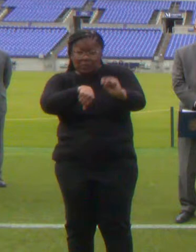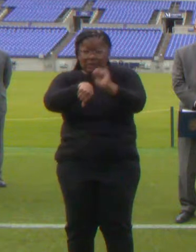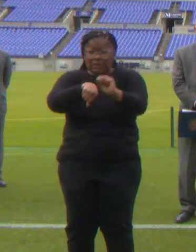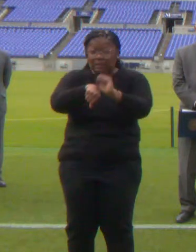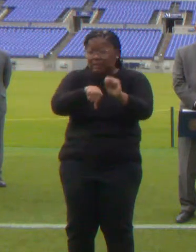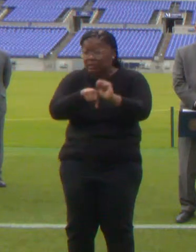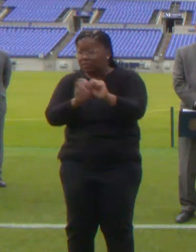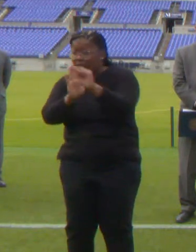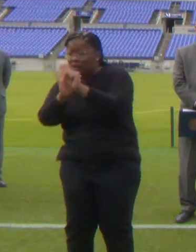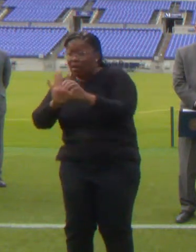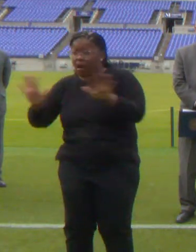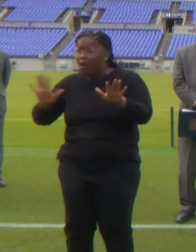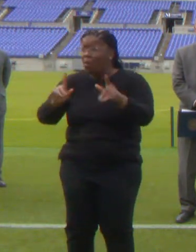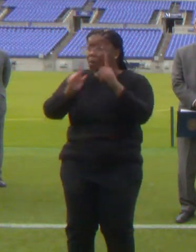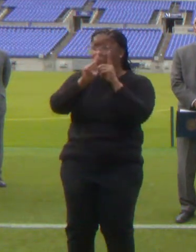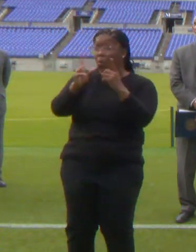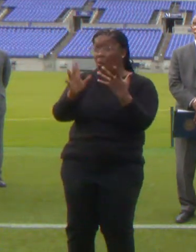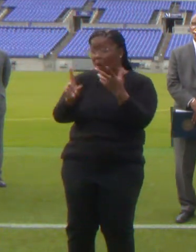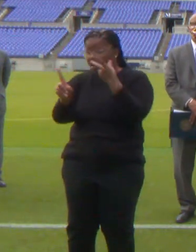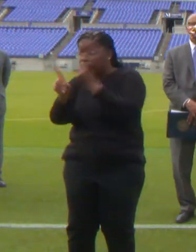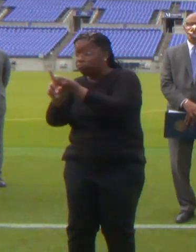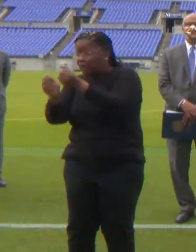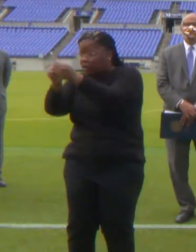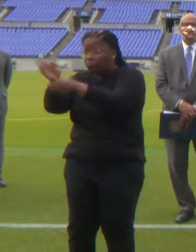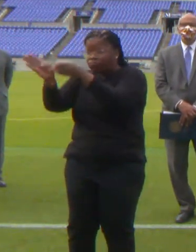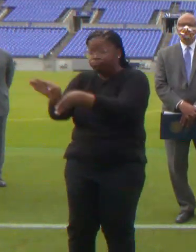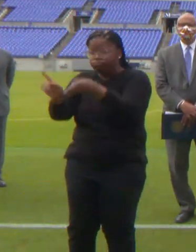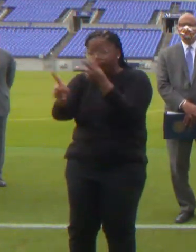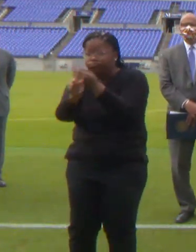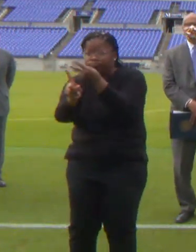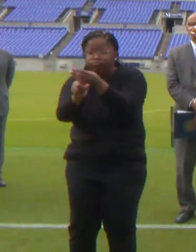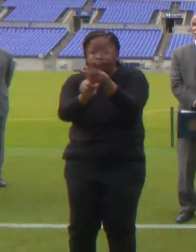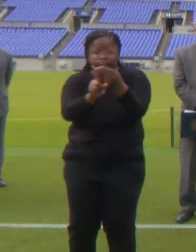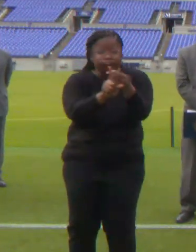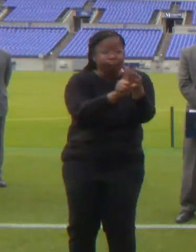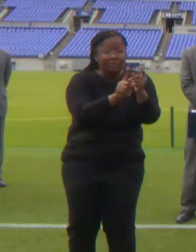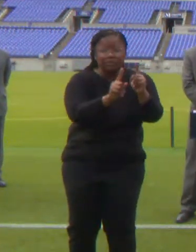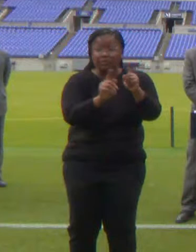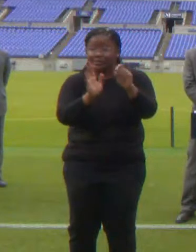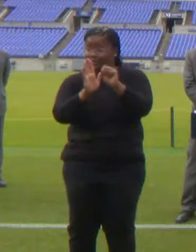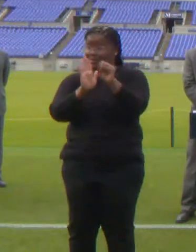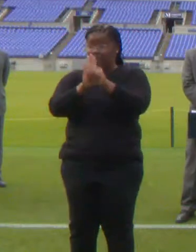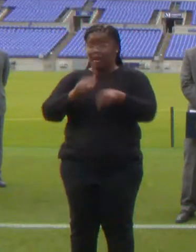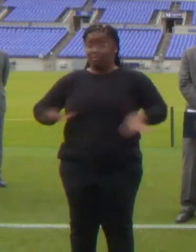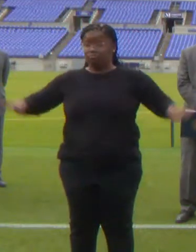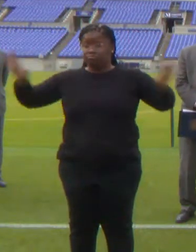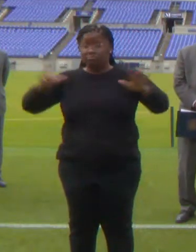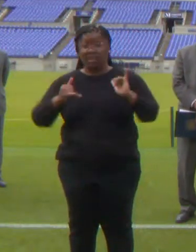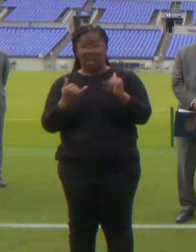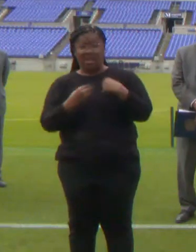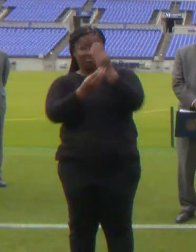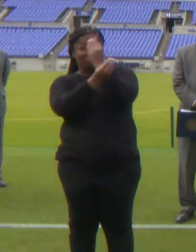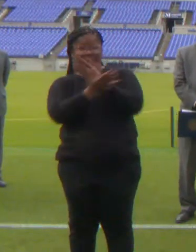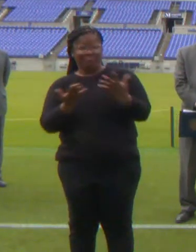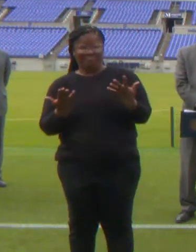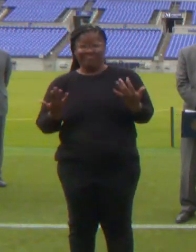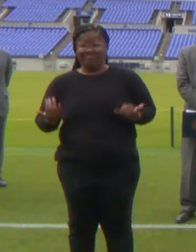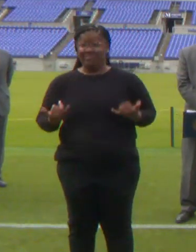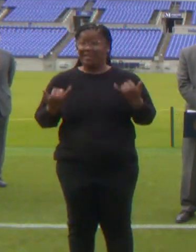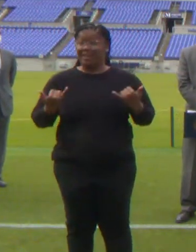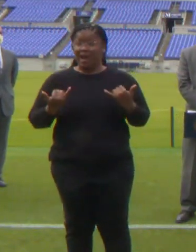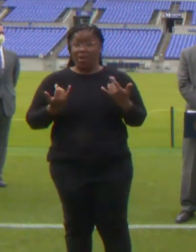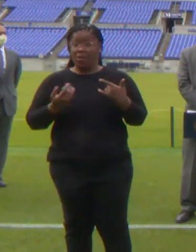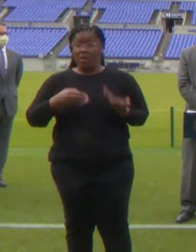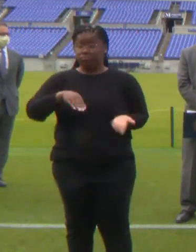arms and location in communities all across the state. And today, I have to tell you that we've increased shots in 50